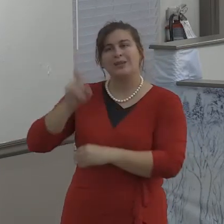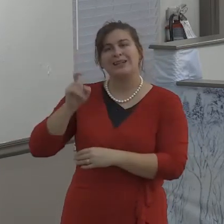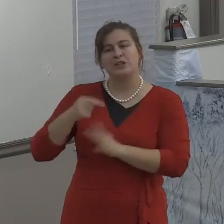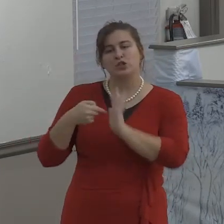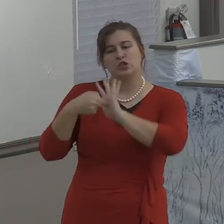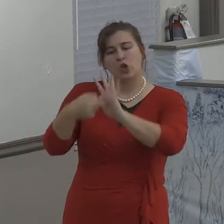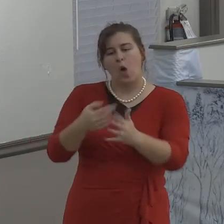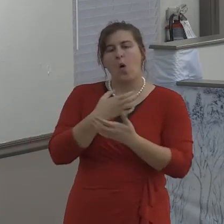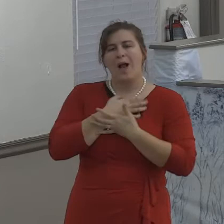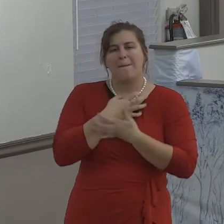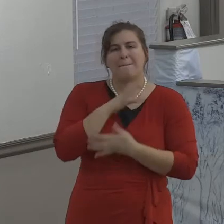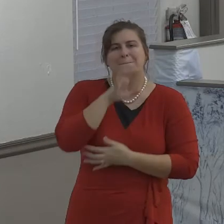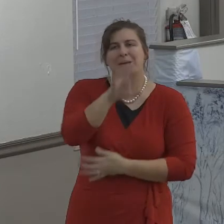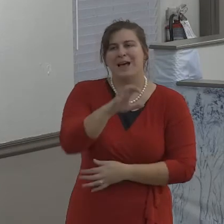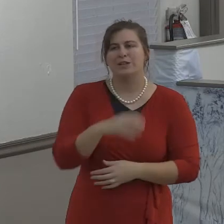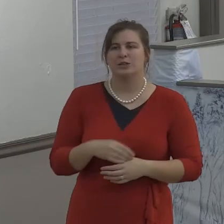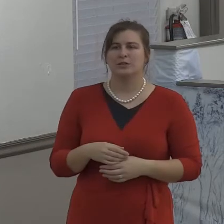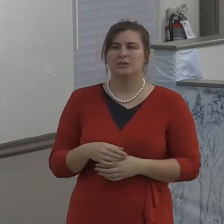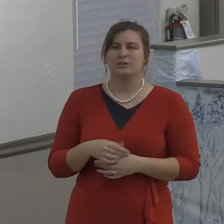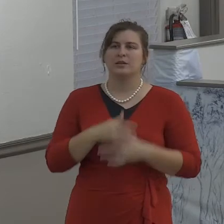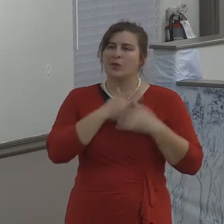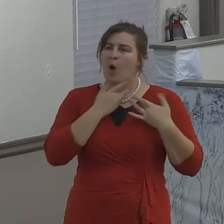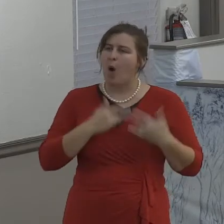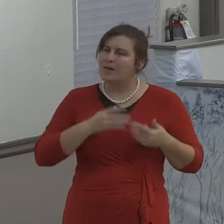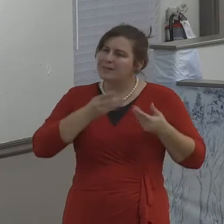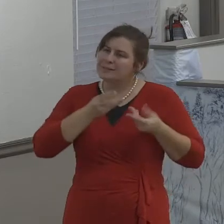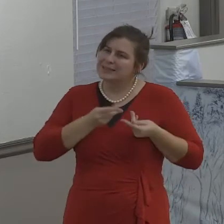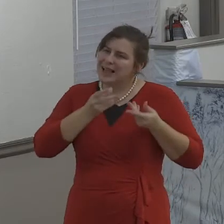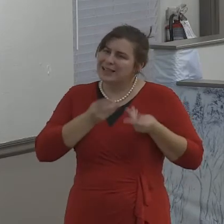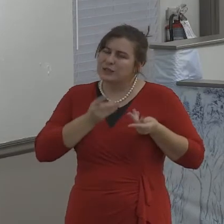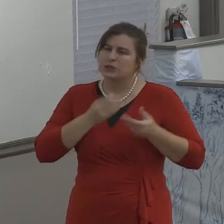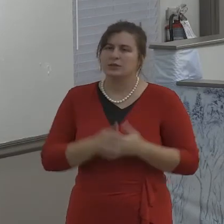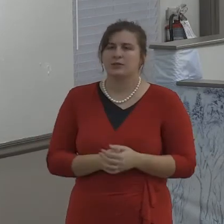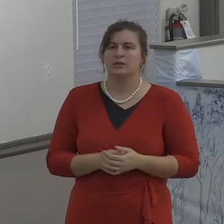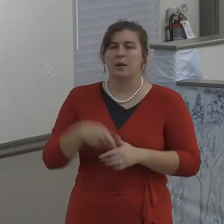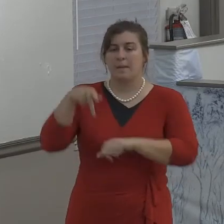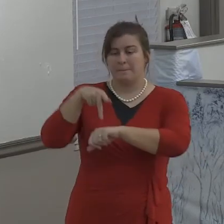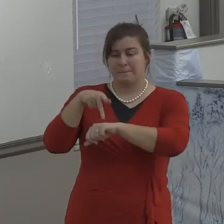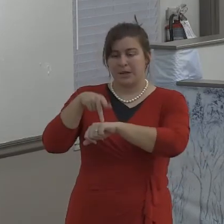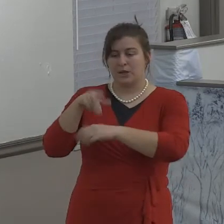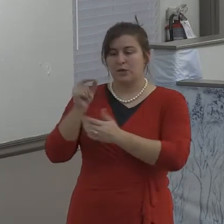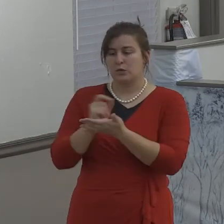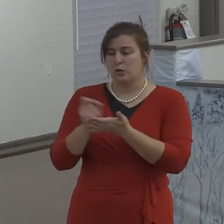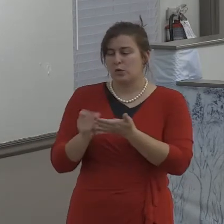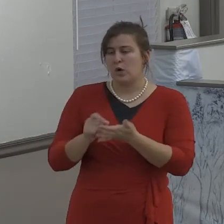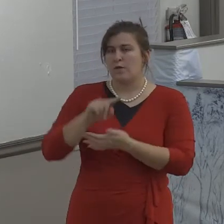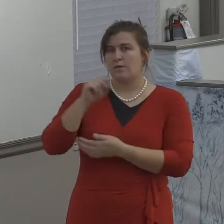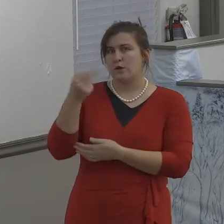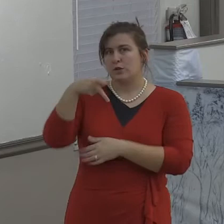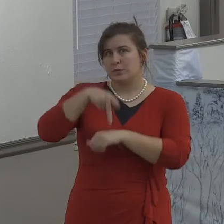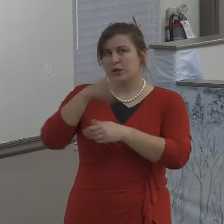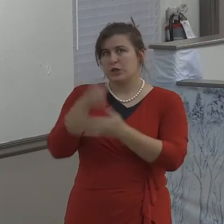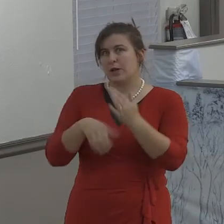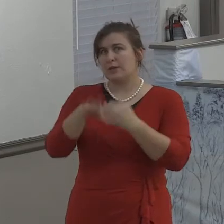So we need to put tender-heartedness in there. And then